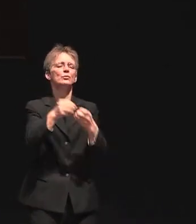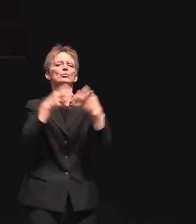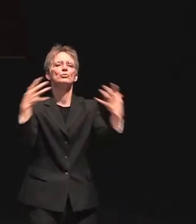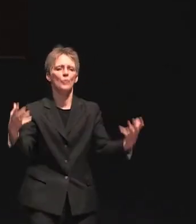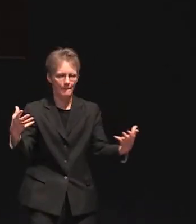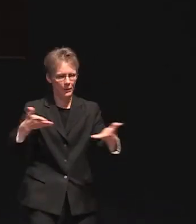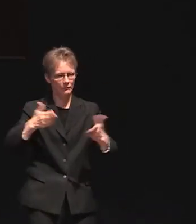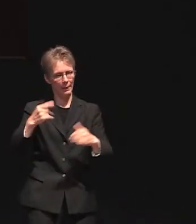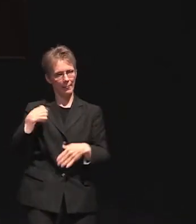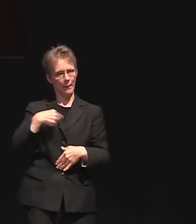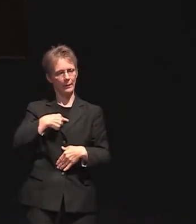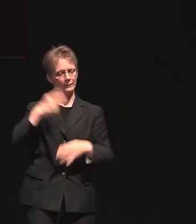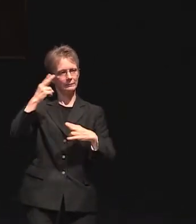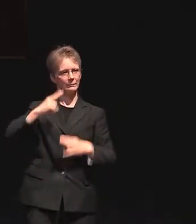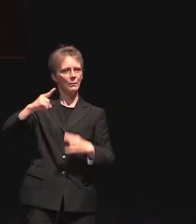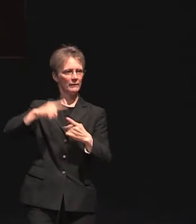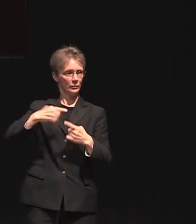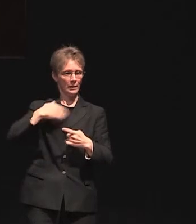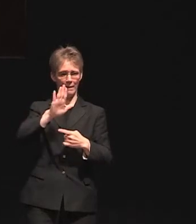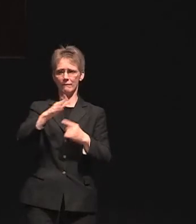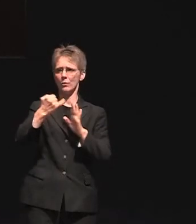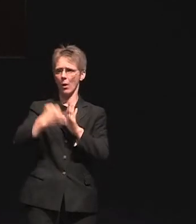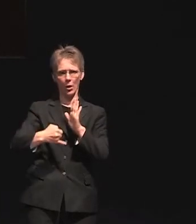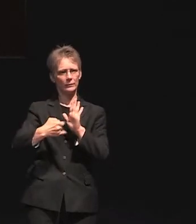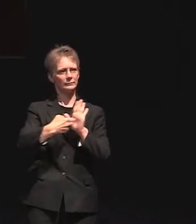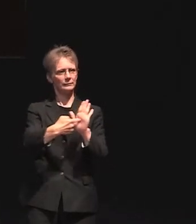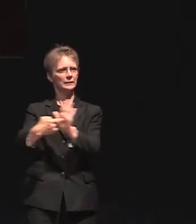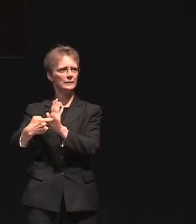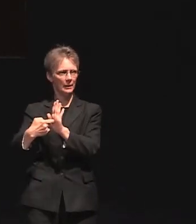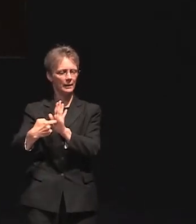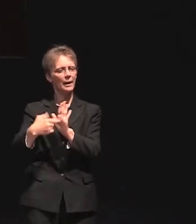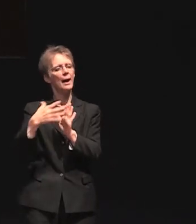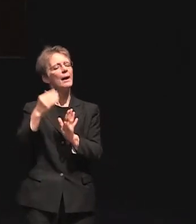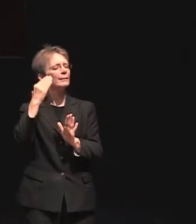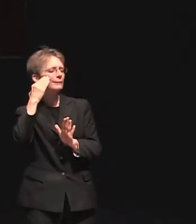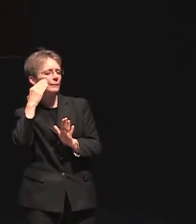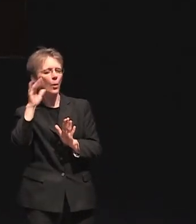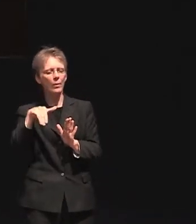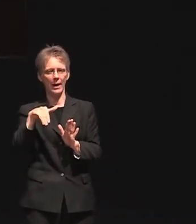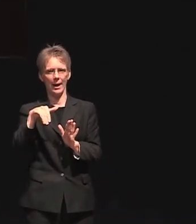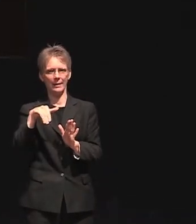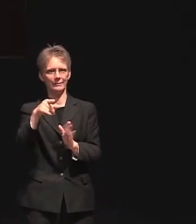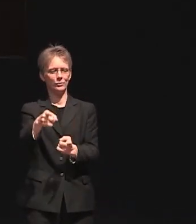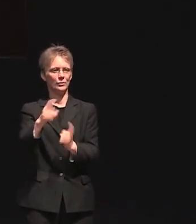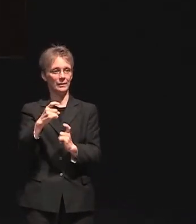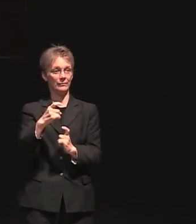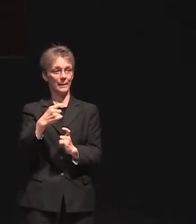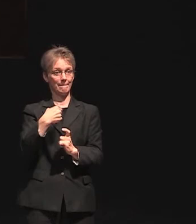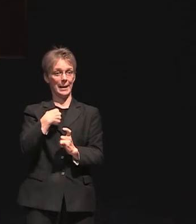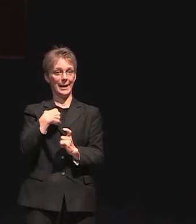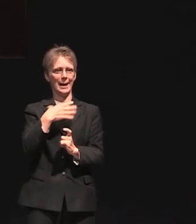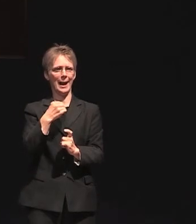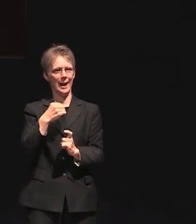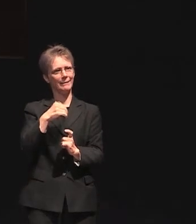allowing us the privilege of having your art displayed and know that you are giving me and my